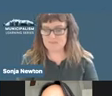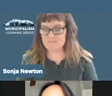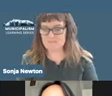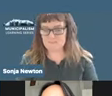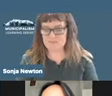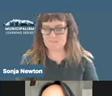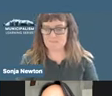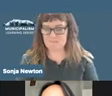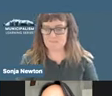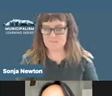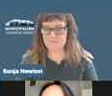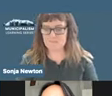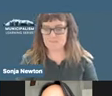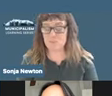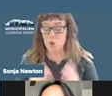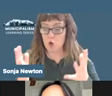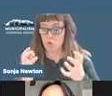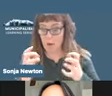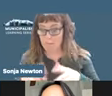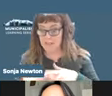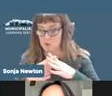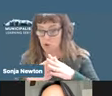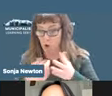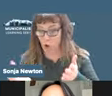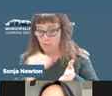Okay. Or do you want me to continue?